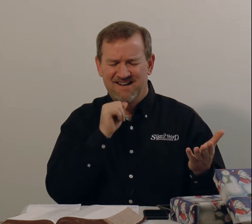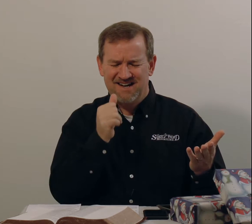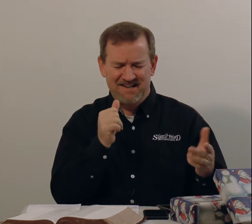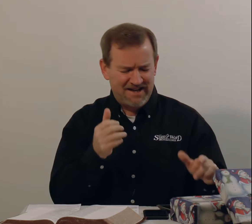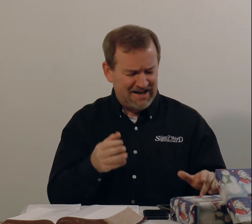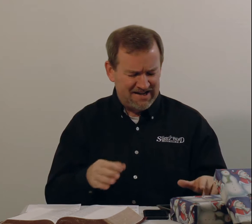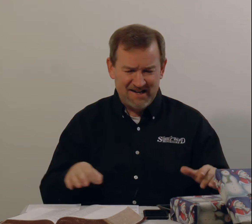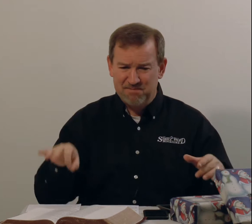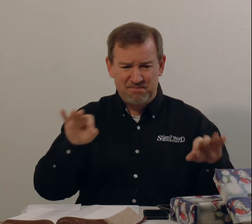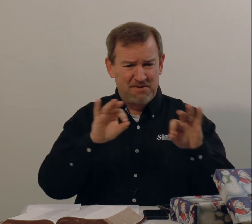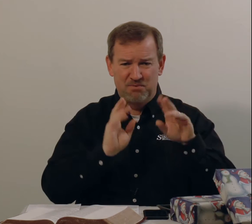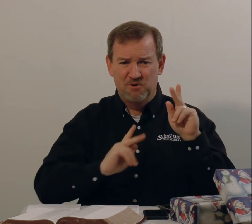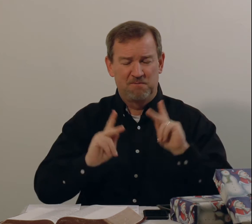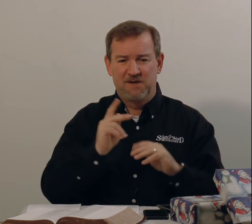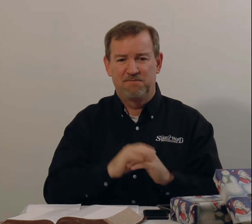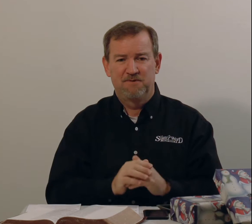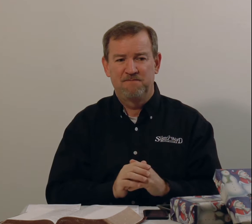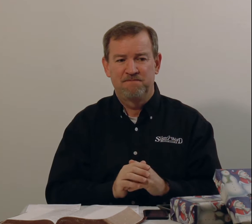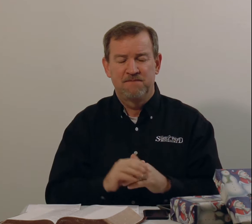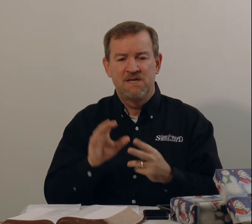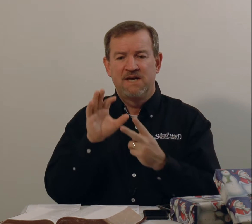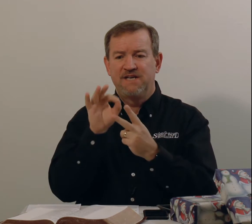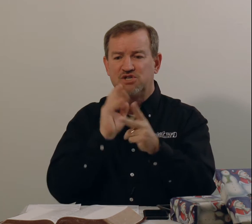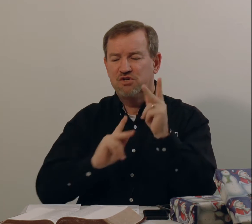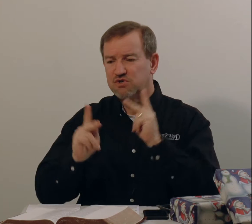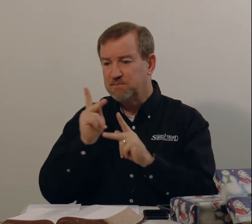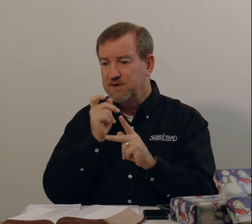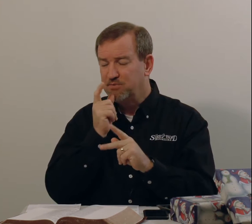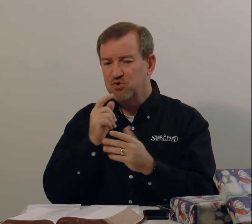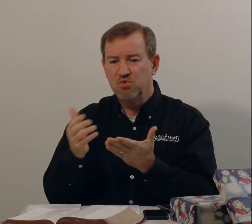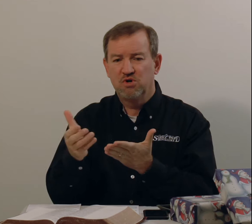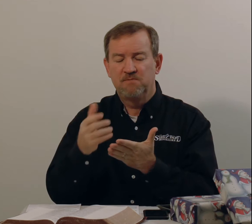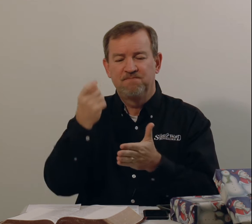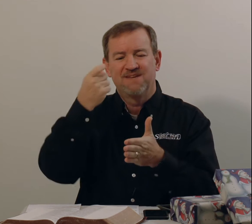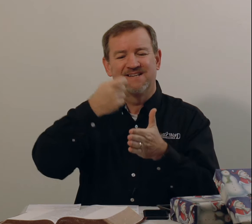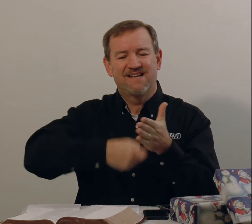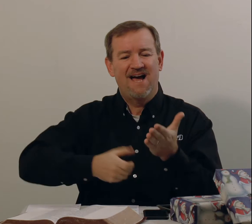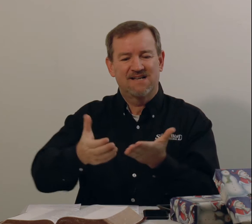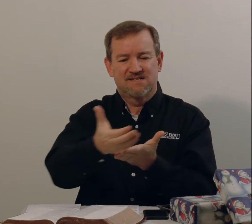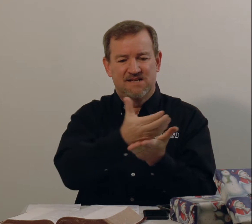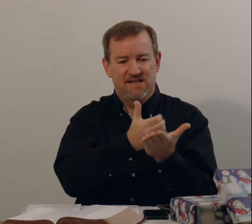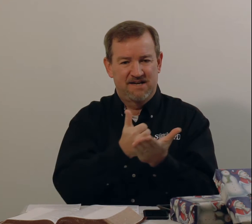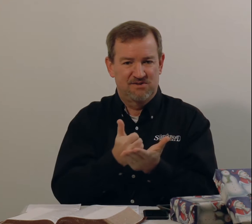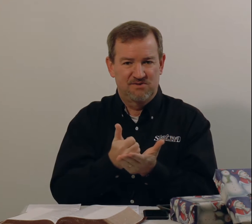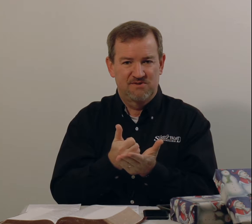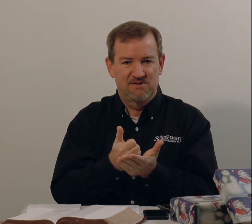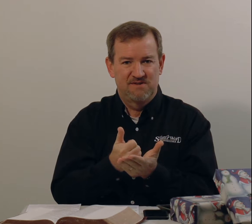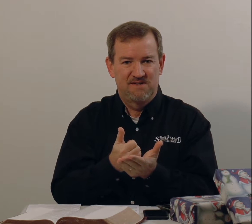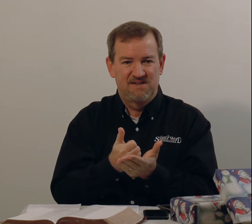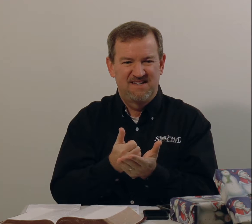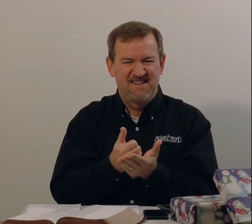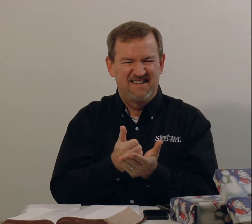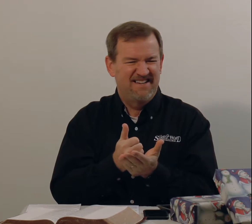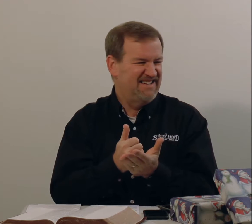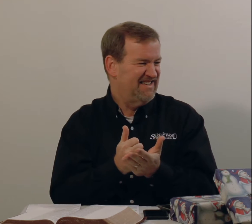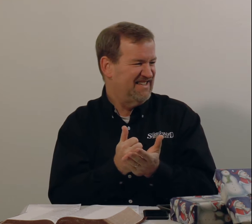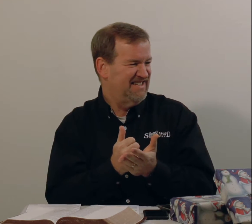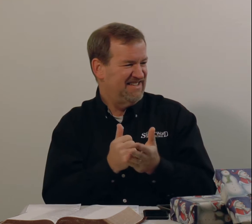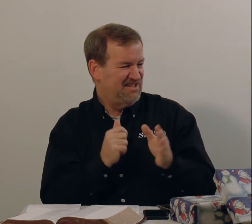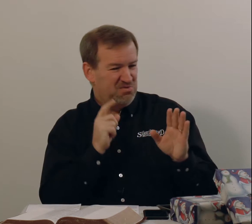Not an important people. He chose some people who were tax collectors. You